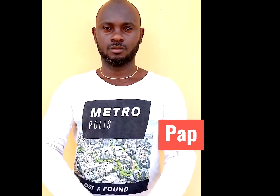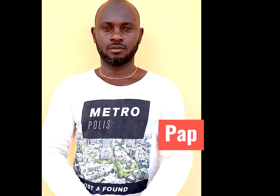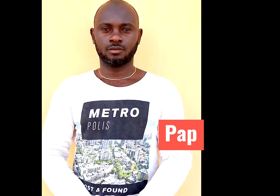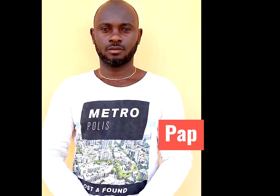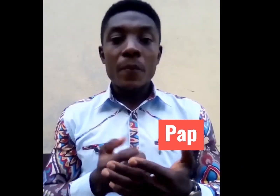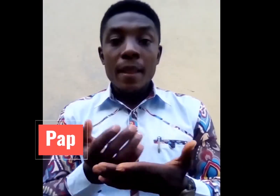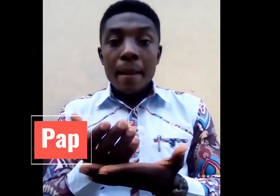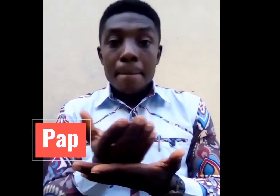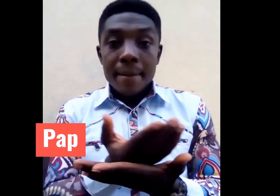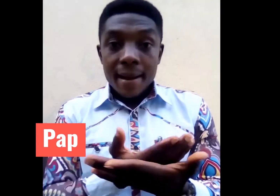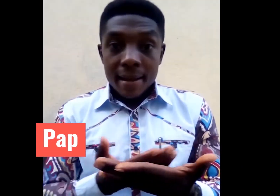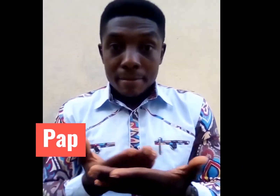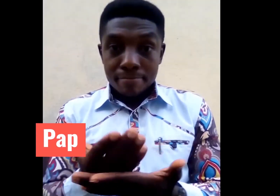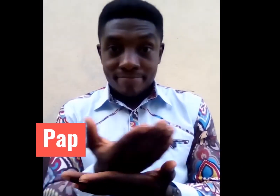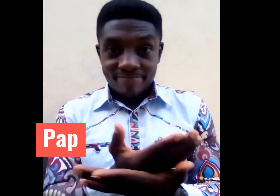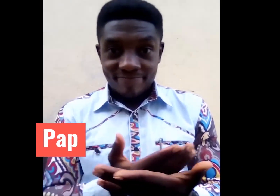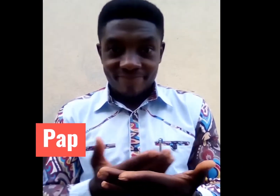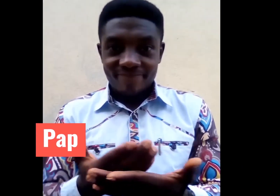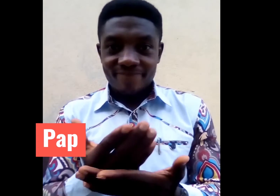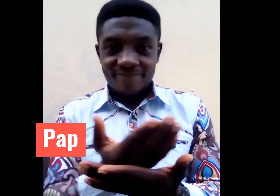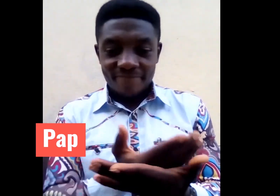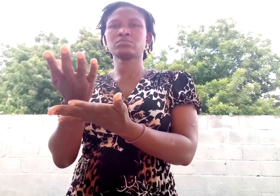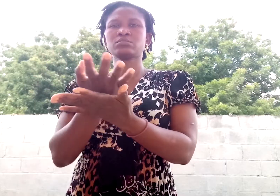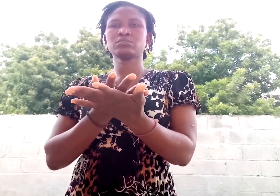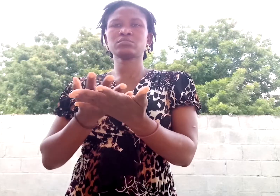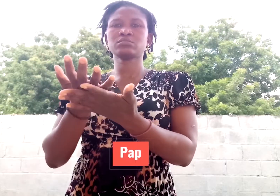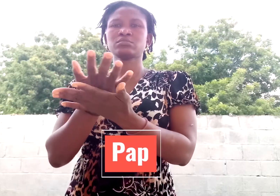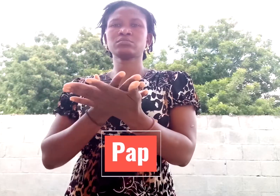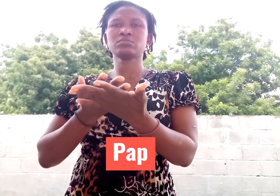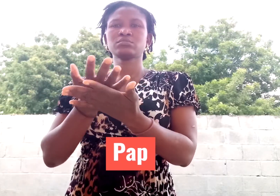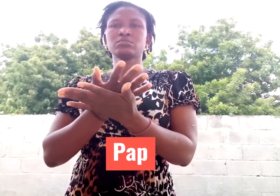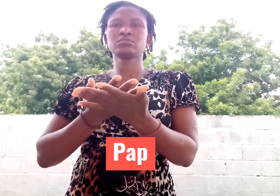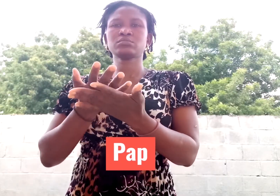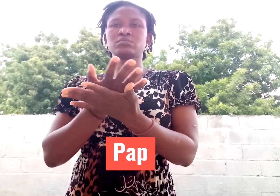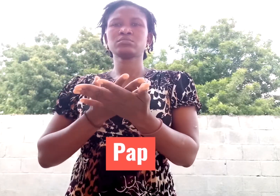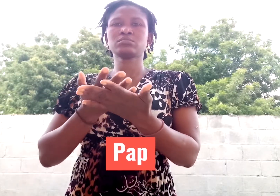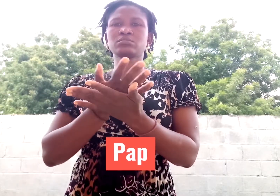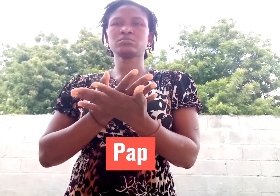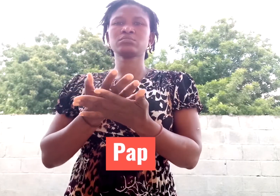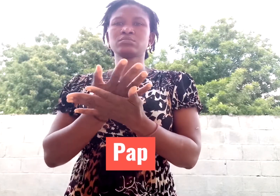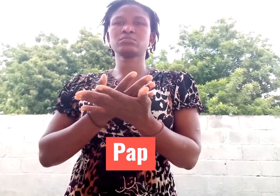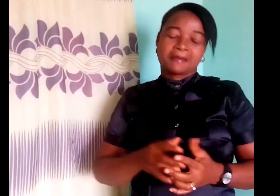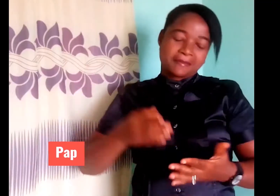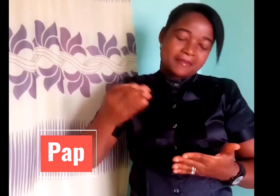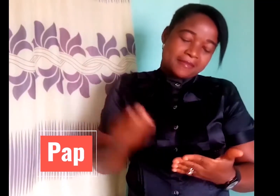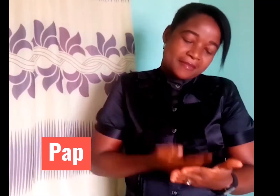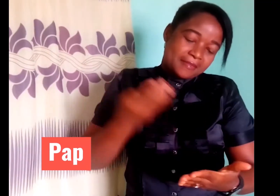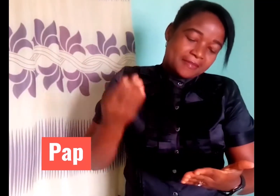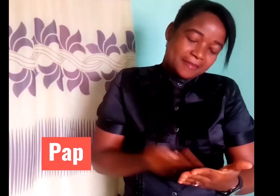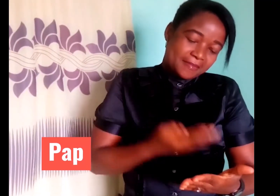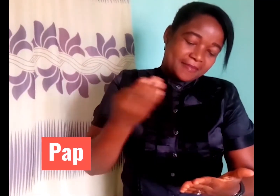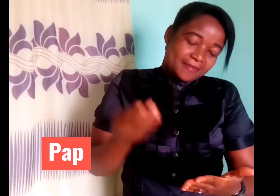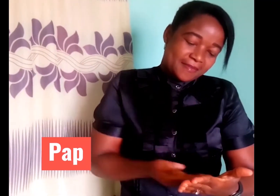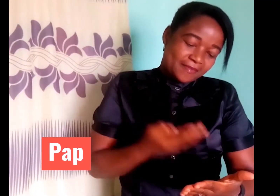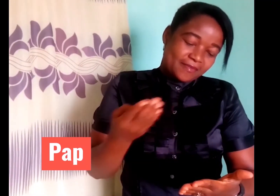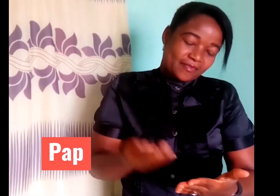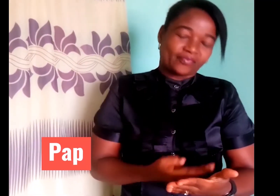and also develop sign language app that is going to be user friendly that will work in mobile devices and also to